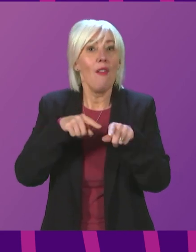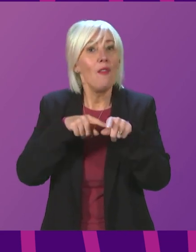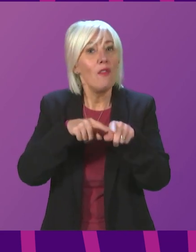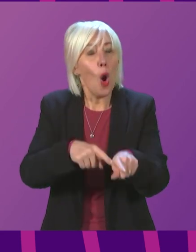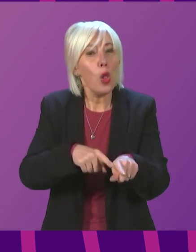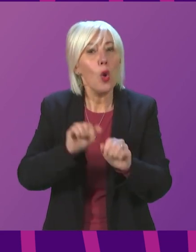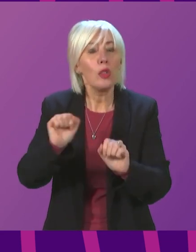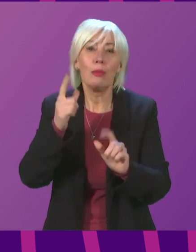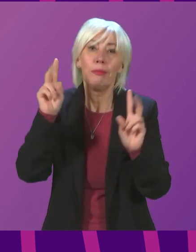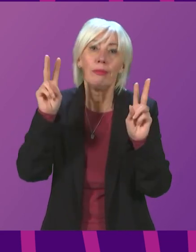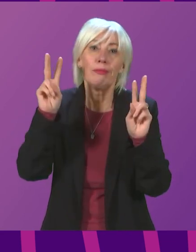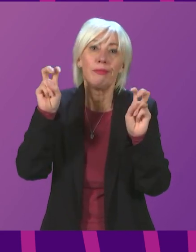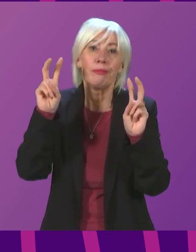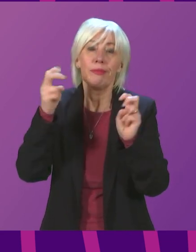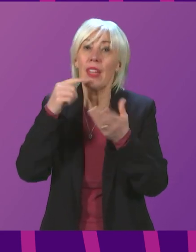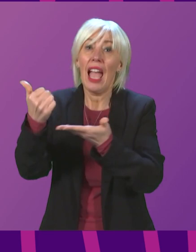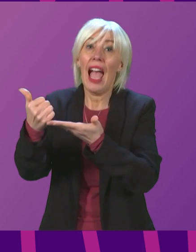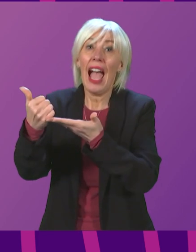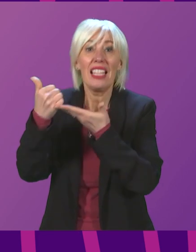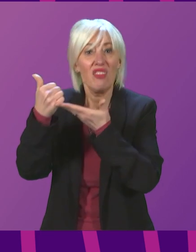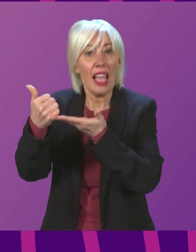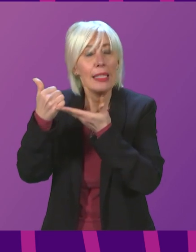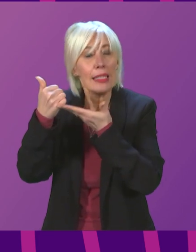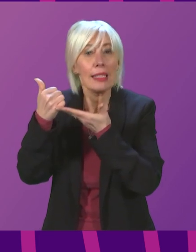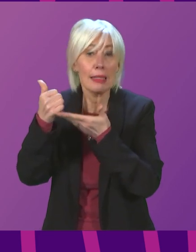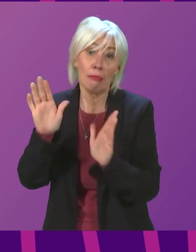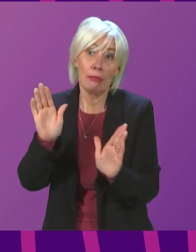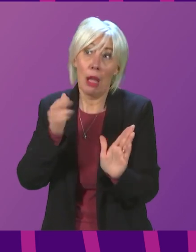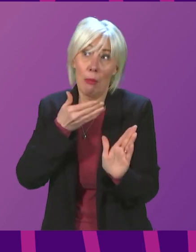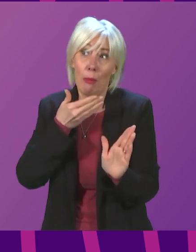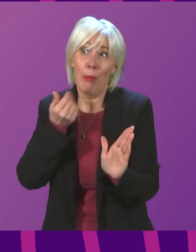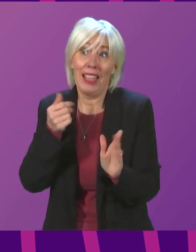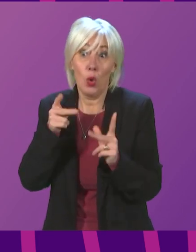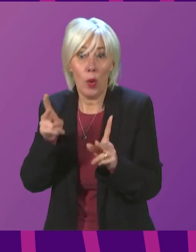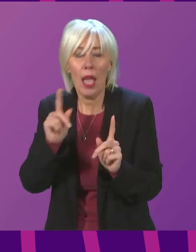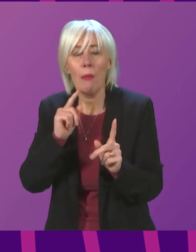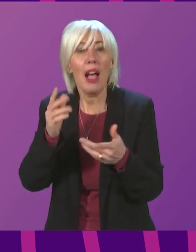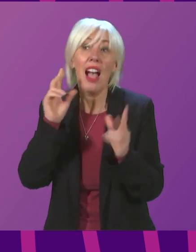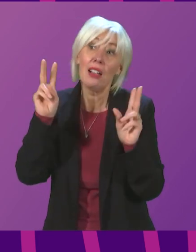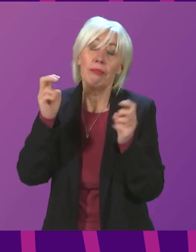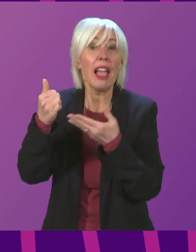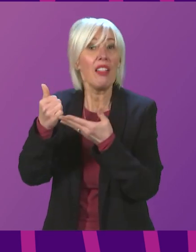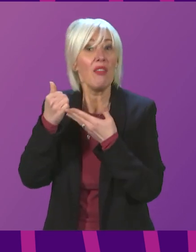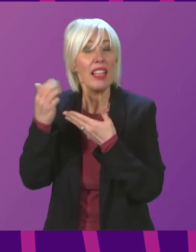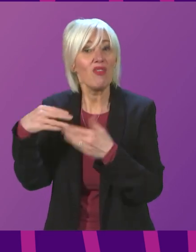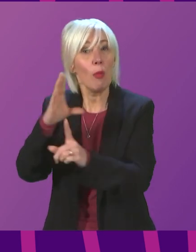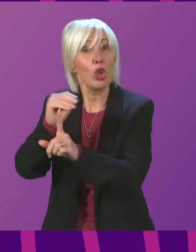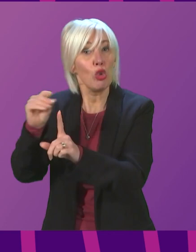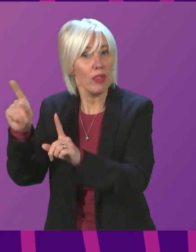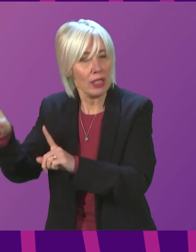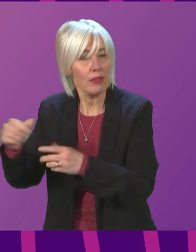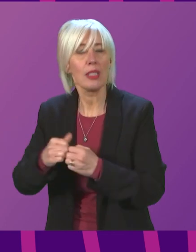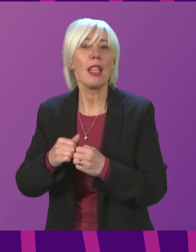advice, if I can give it that polite term, of the Conservatives and lifted measures